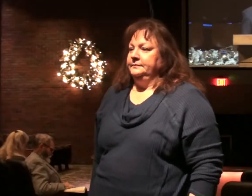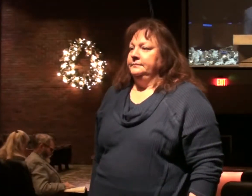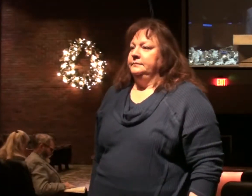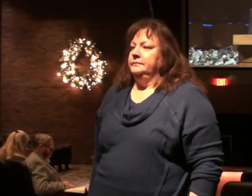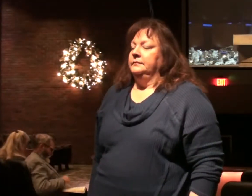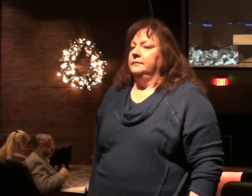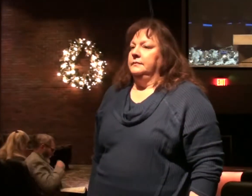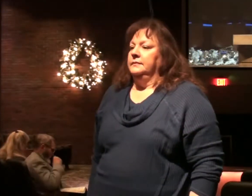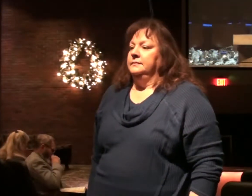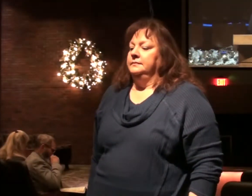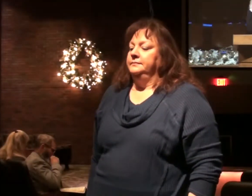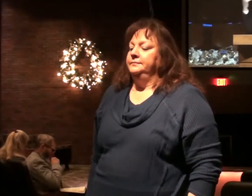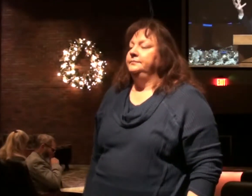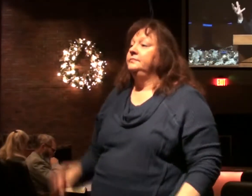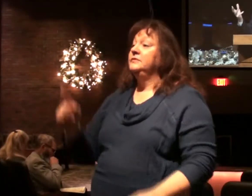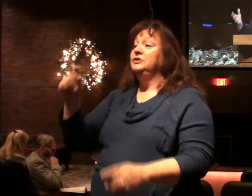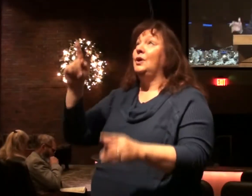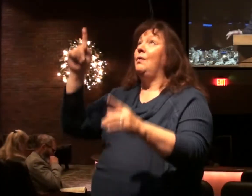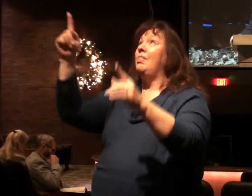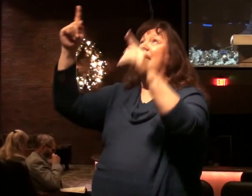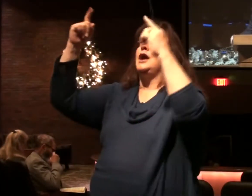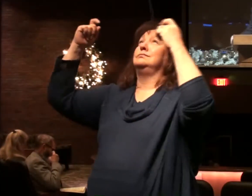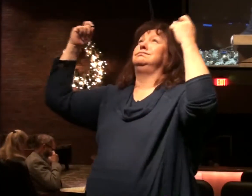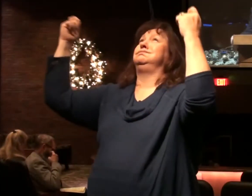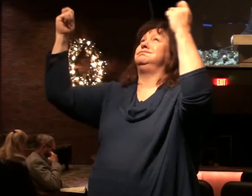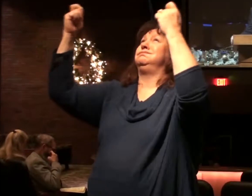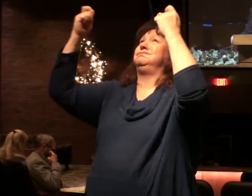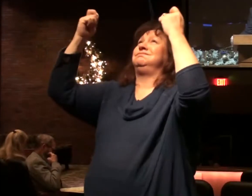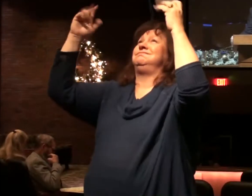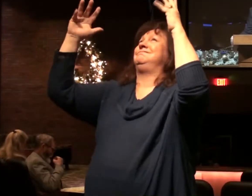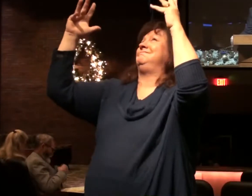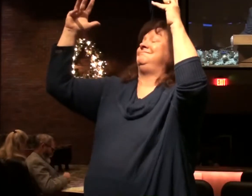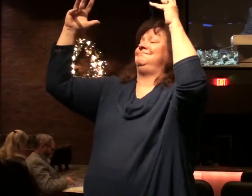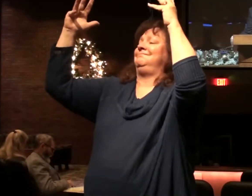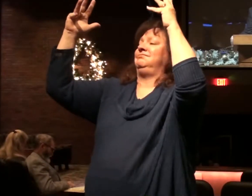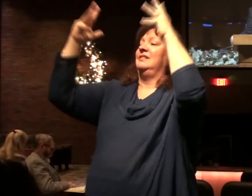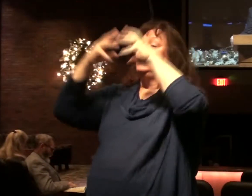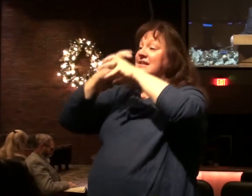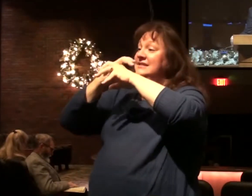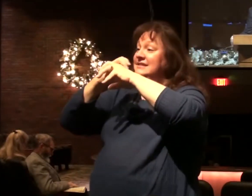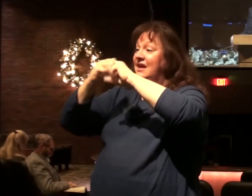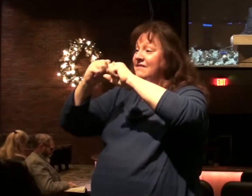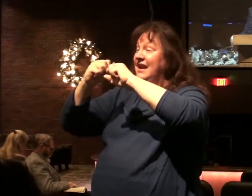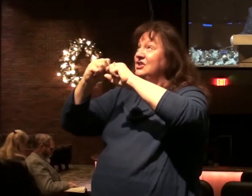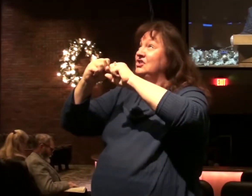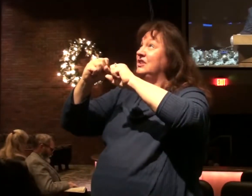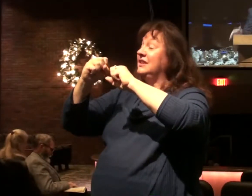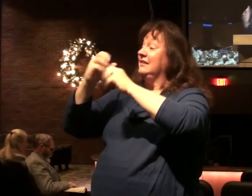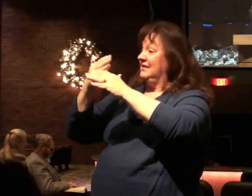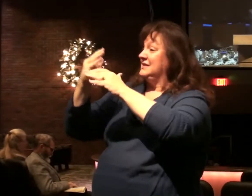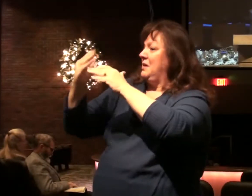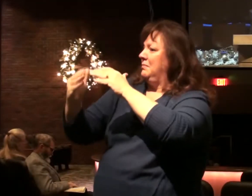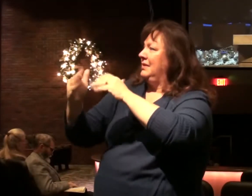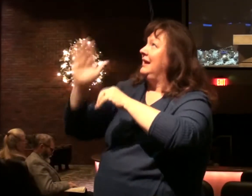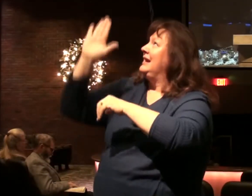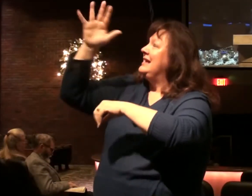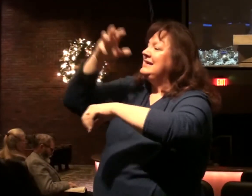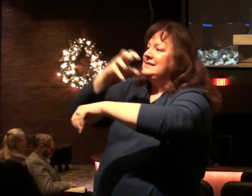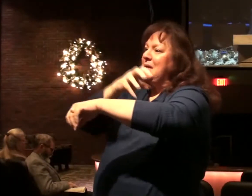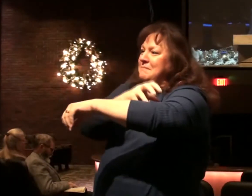The boy is in heaven is celebrating now the salvation of our God. The power